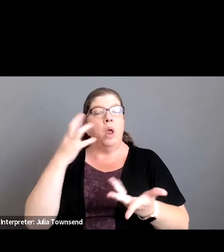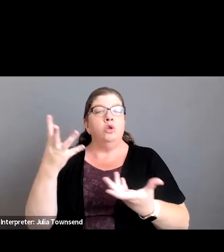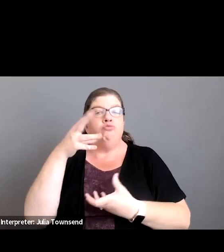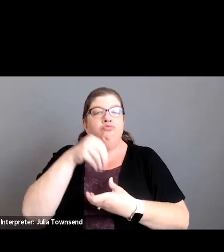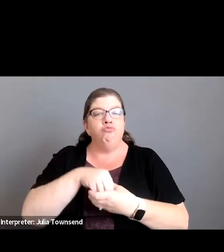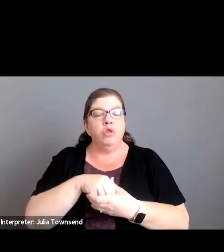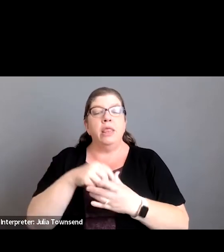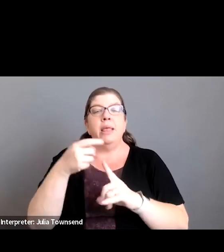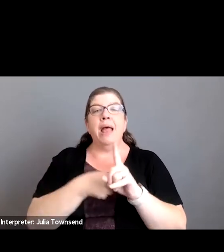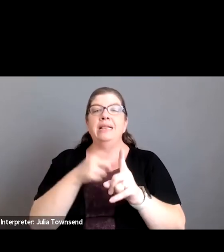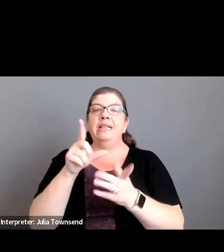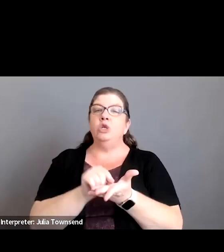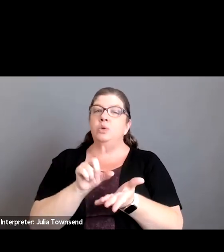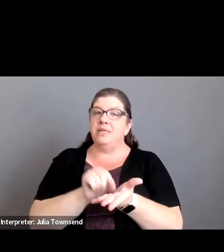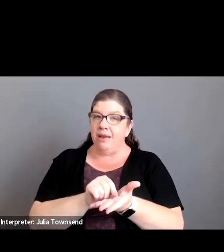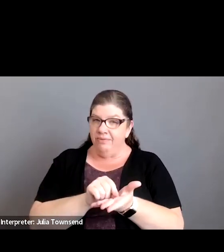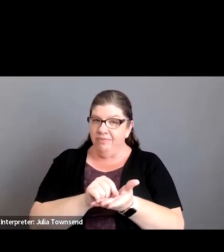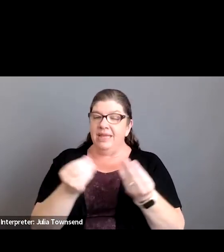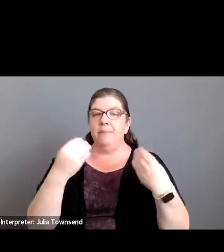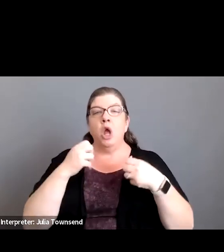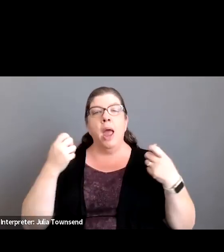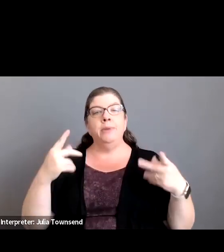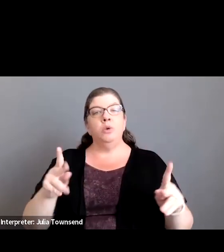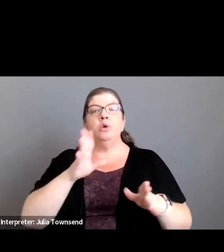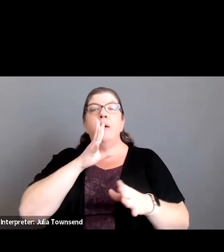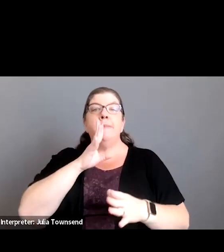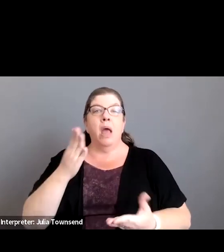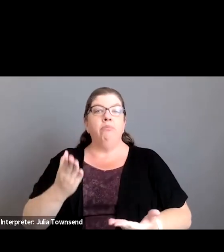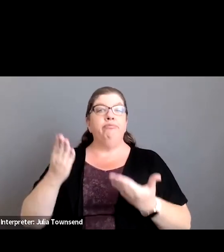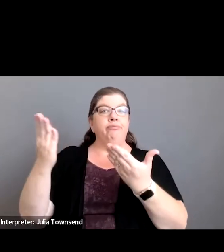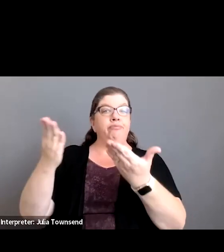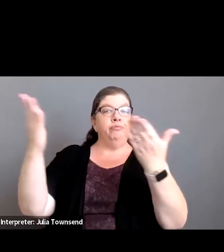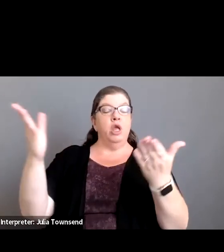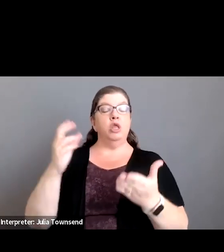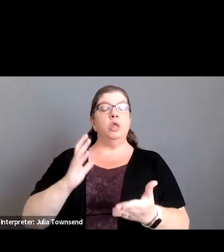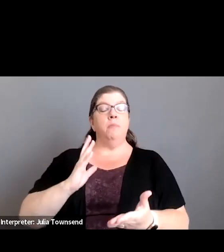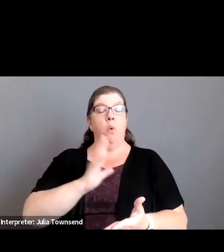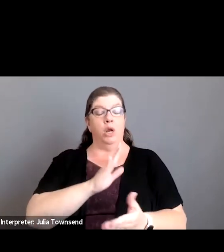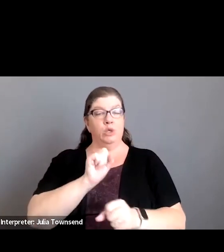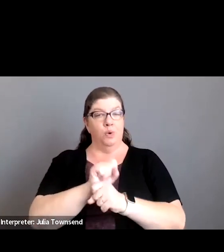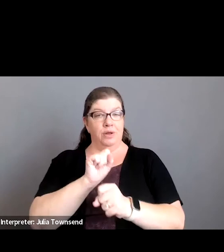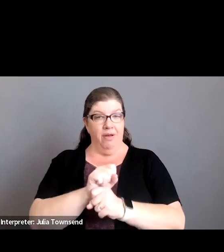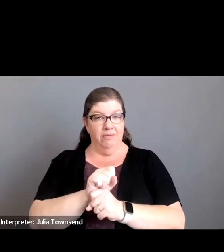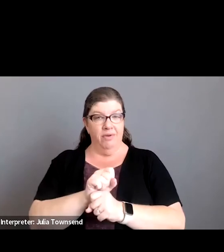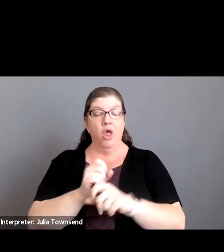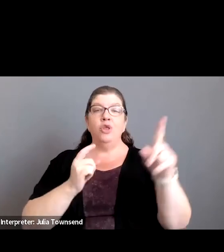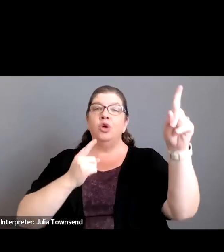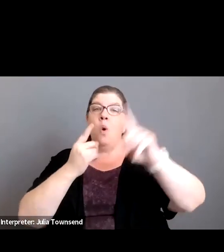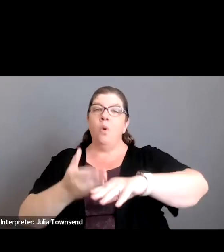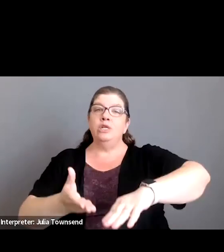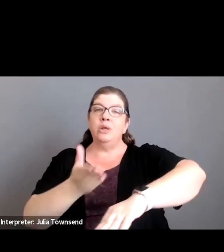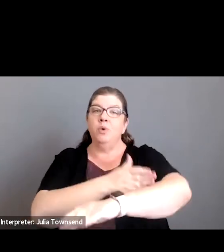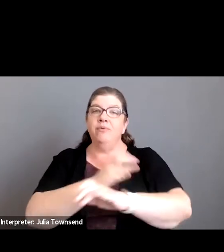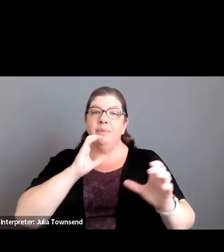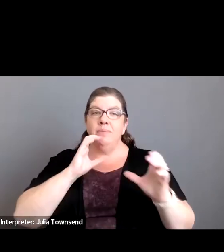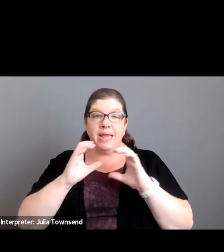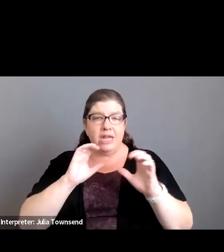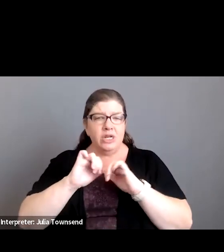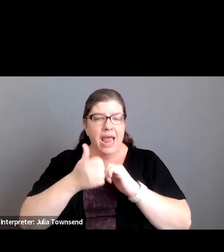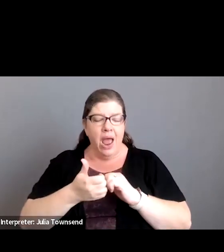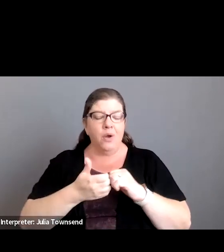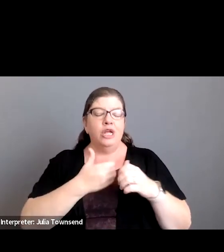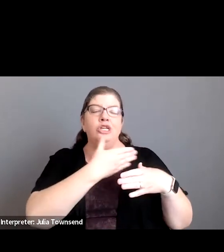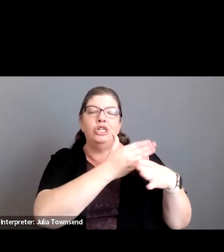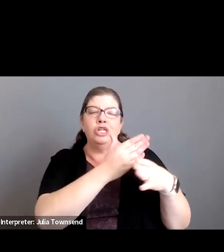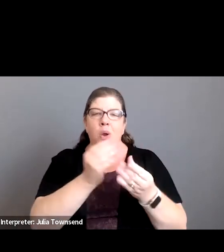opportunity to talk about initiatives the school board is working on our goal is to improve communication by sharing information and